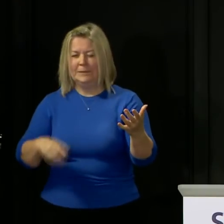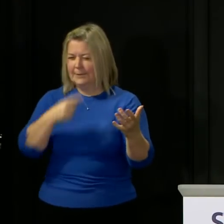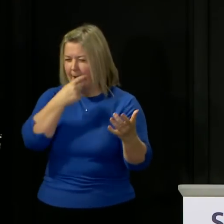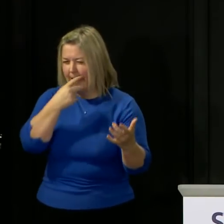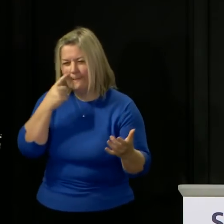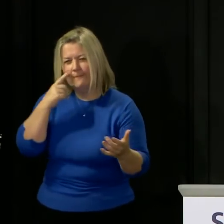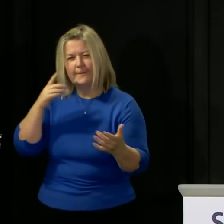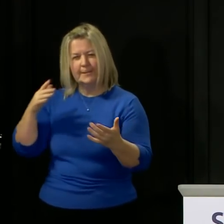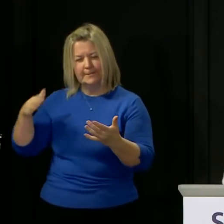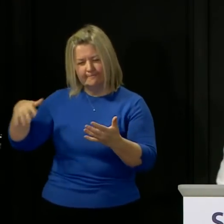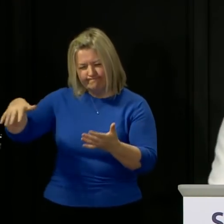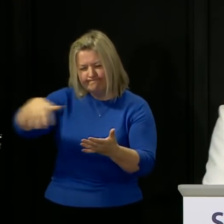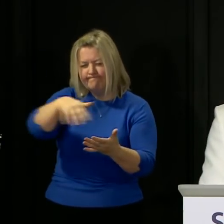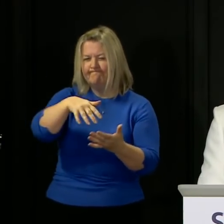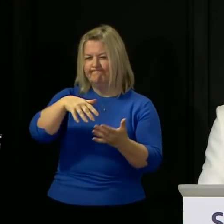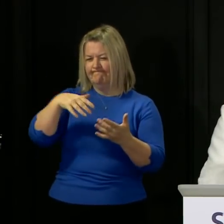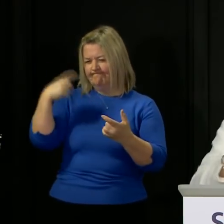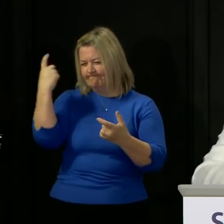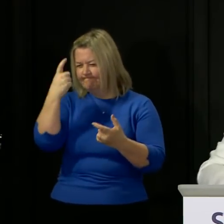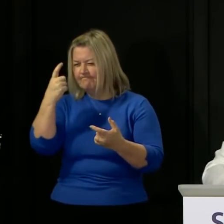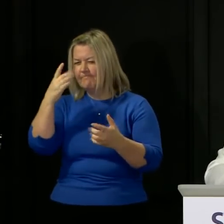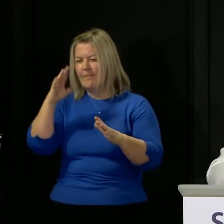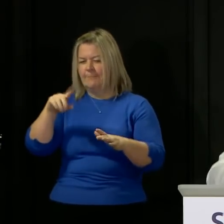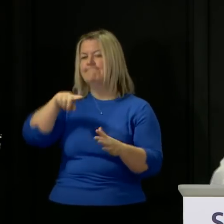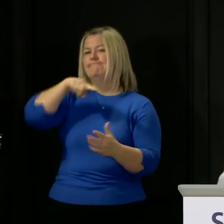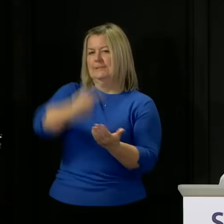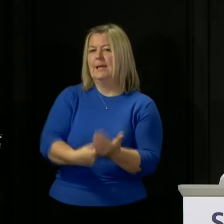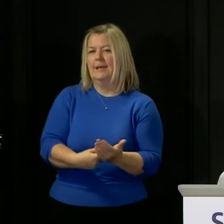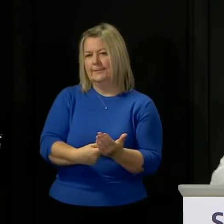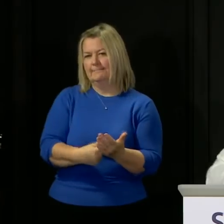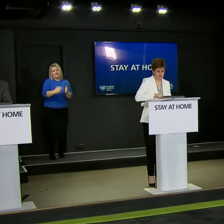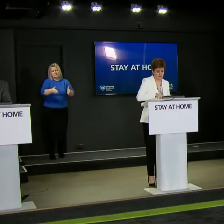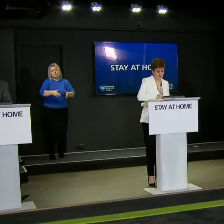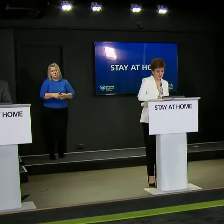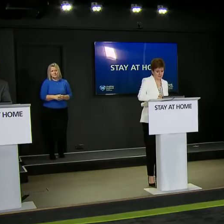overall objective in mind Andrew Leermond from the National